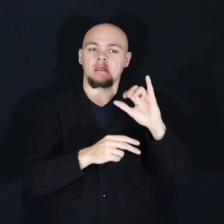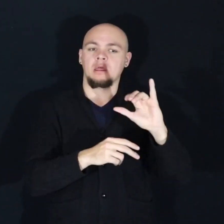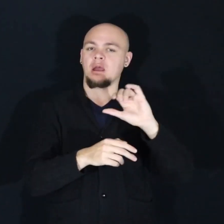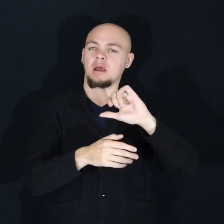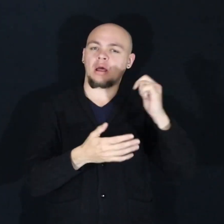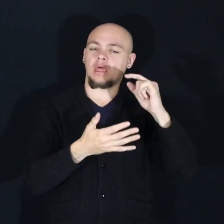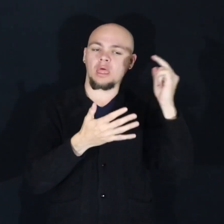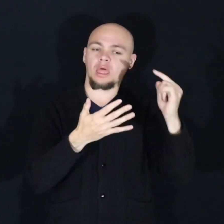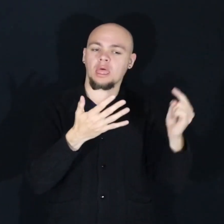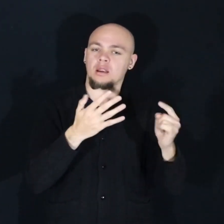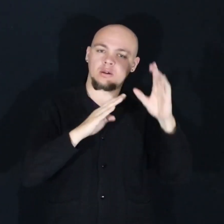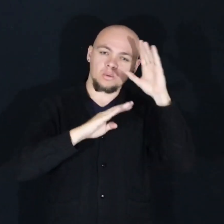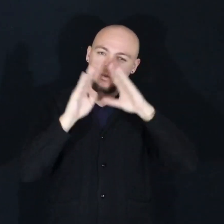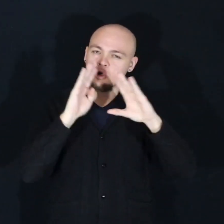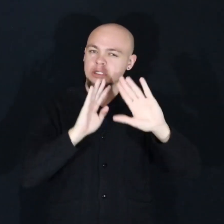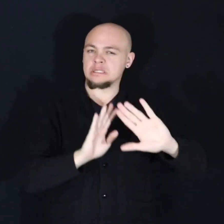stuff.